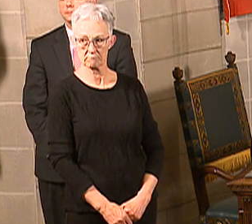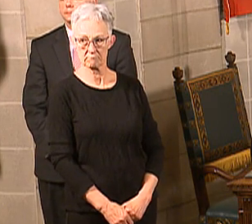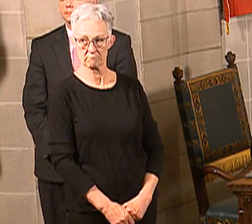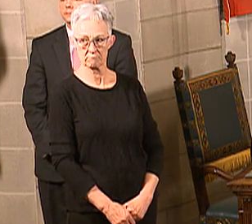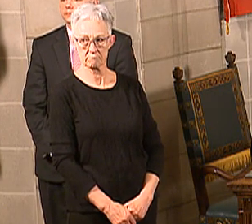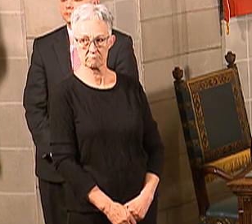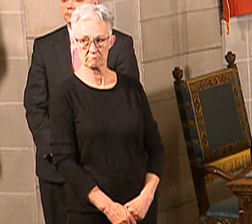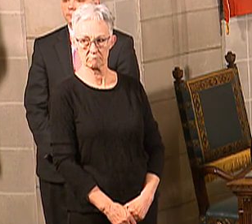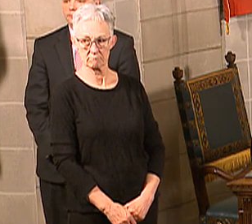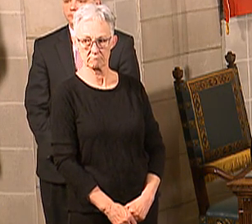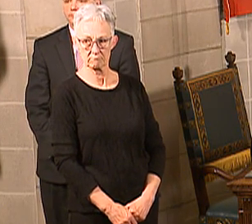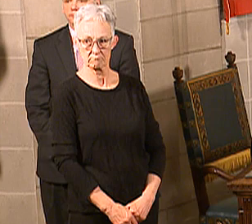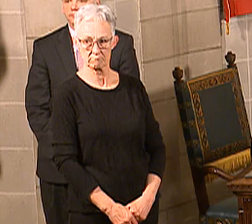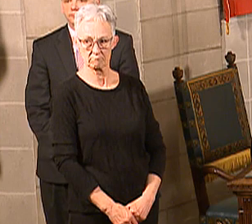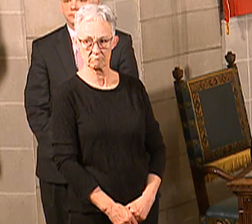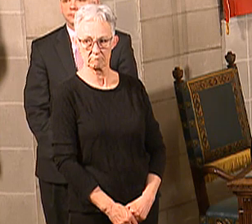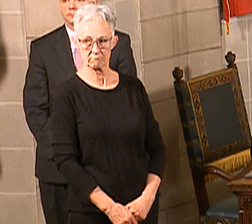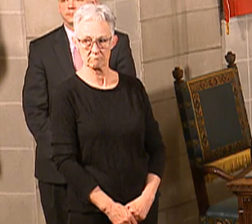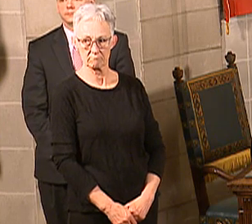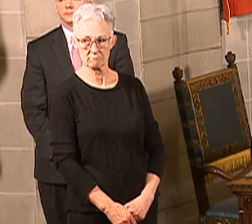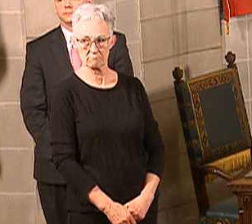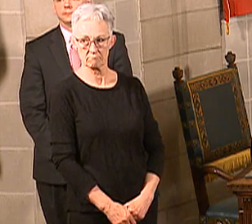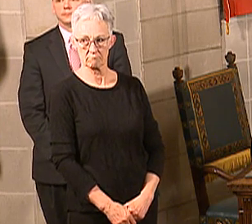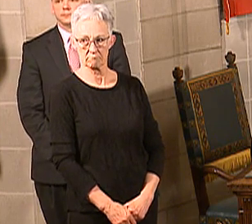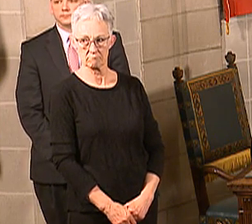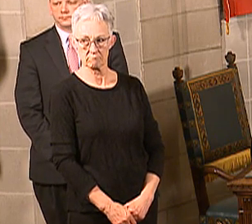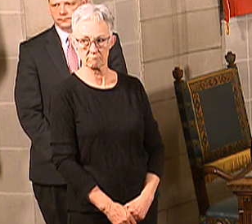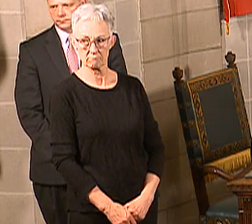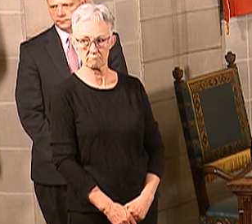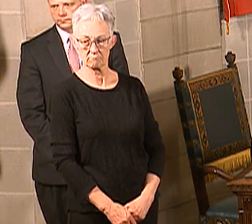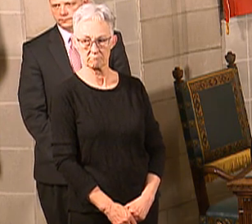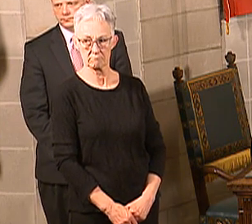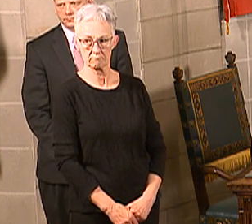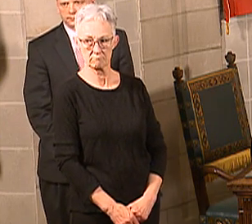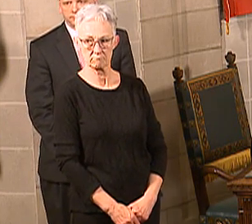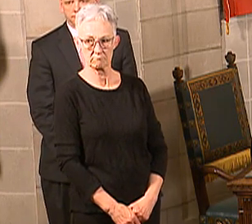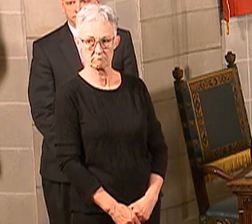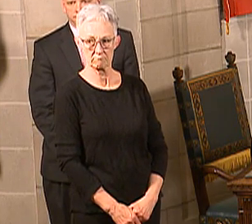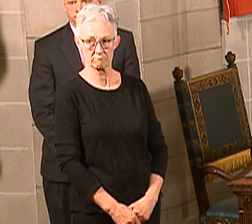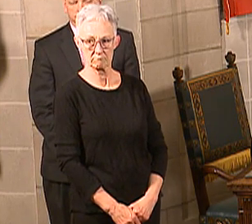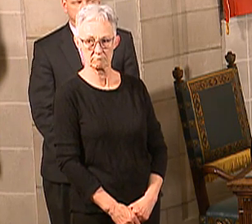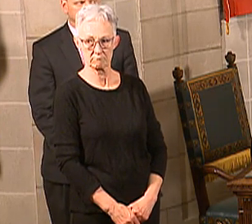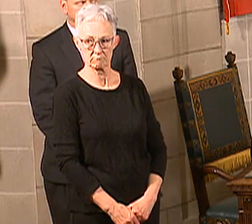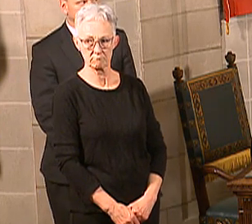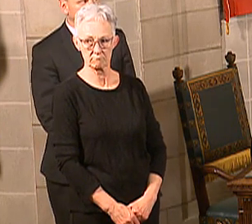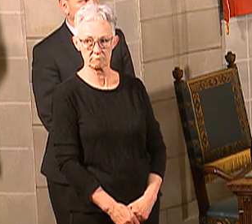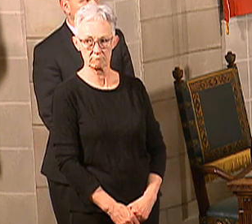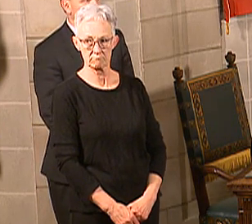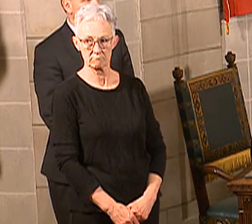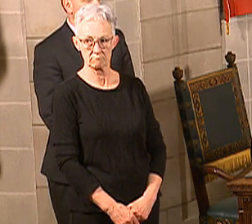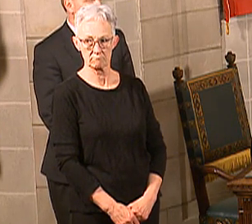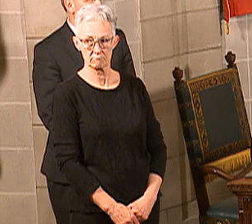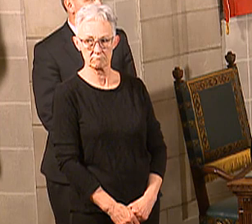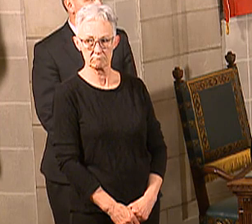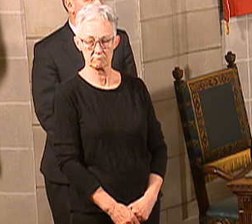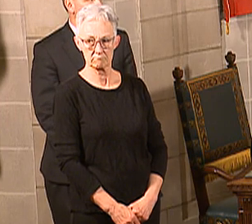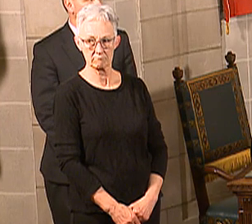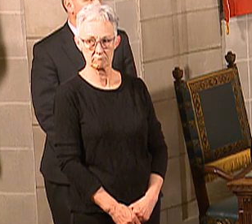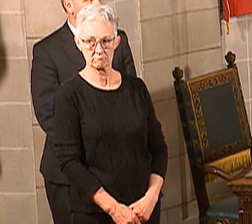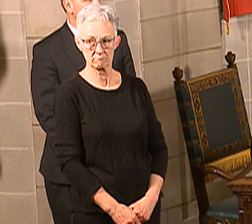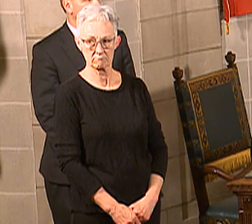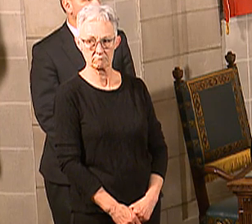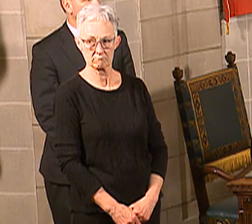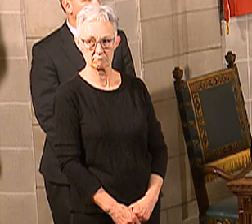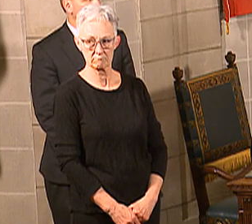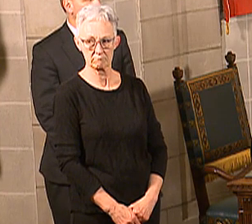those workers not being able to exhibit the same level of standard that the hours are for the previous 36 hours for